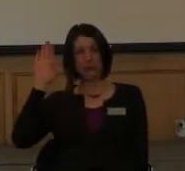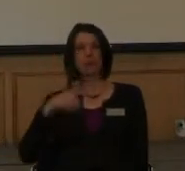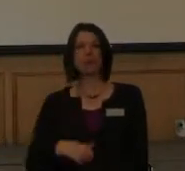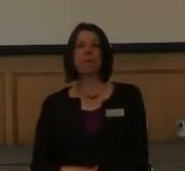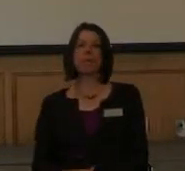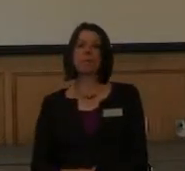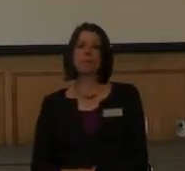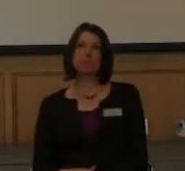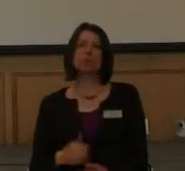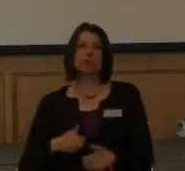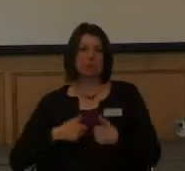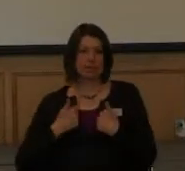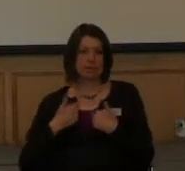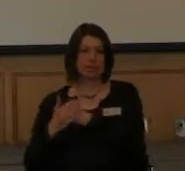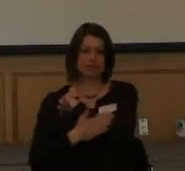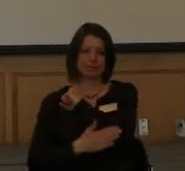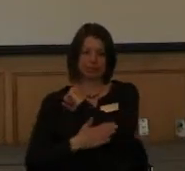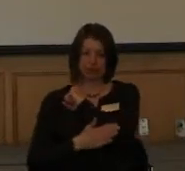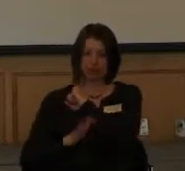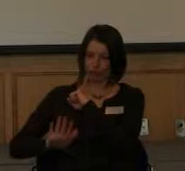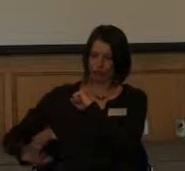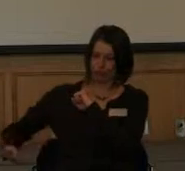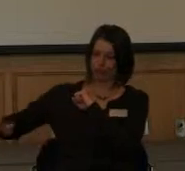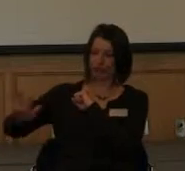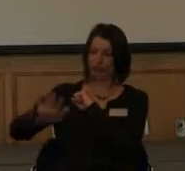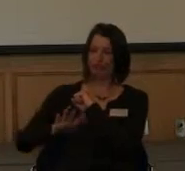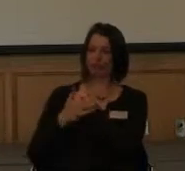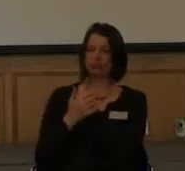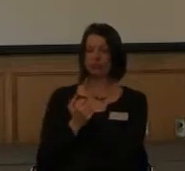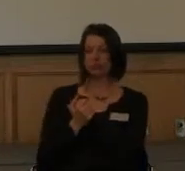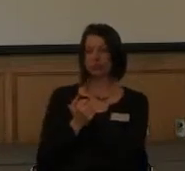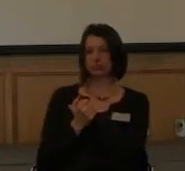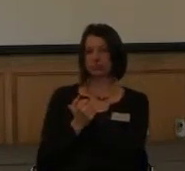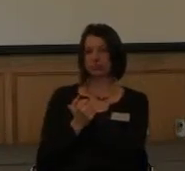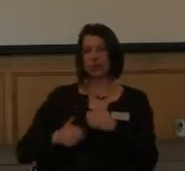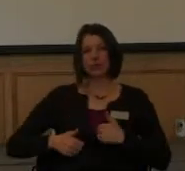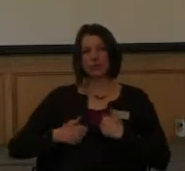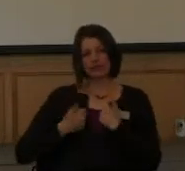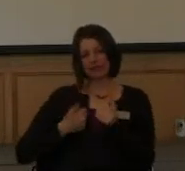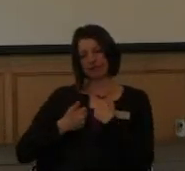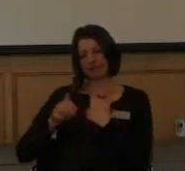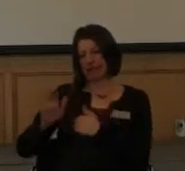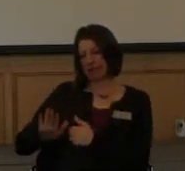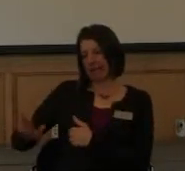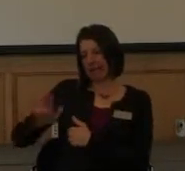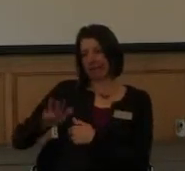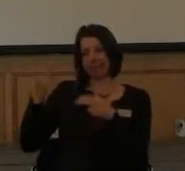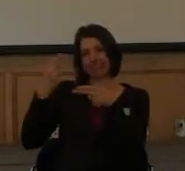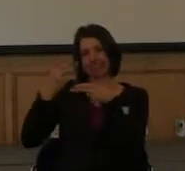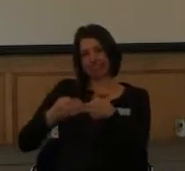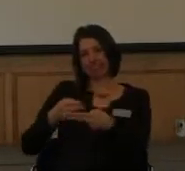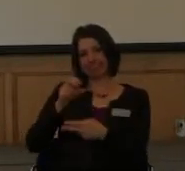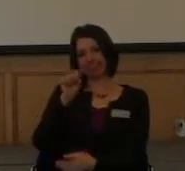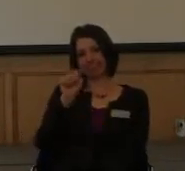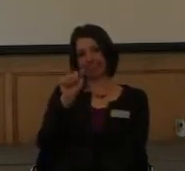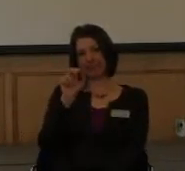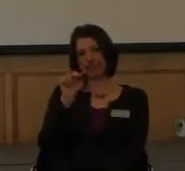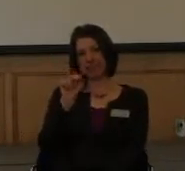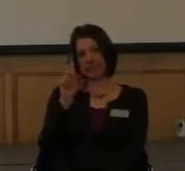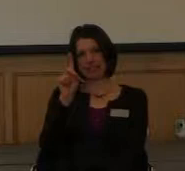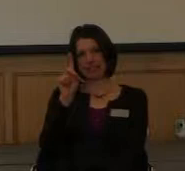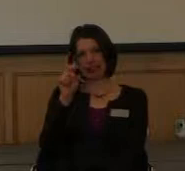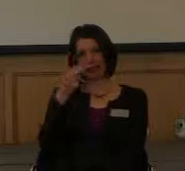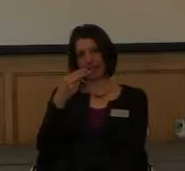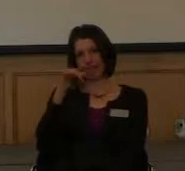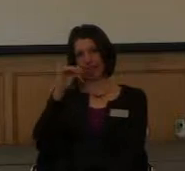country and we lived in what's called the sand hills. It's sand with clay underneath it.